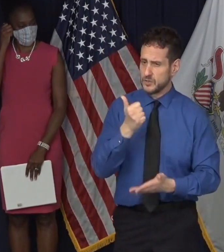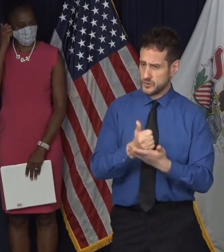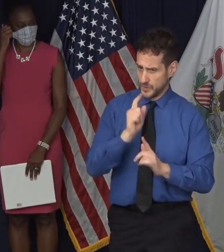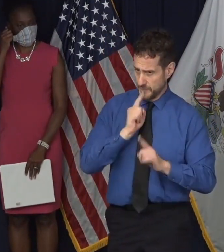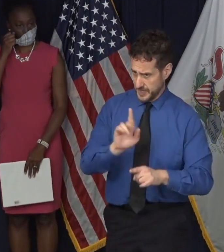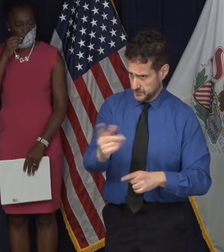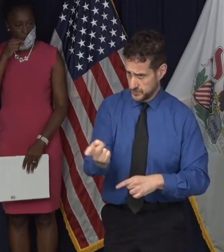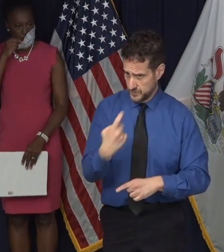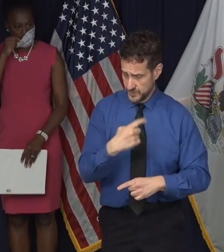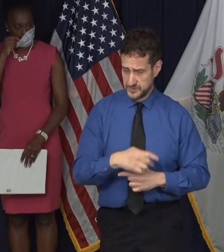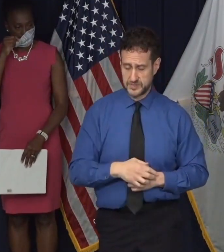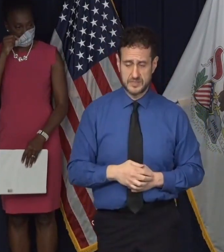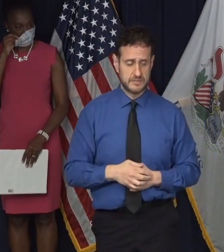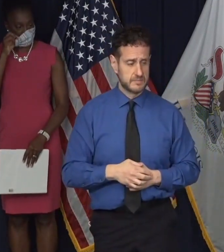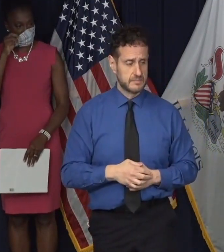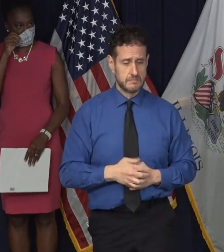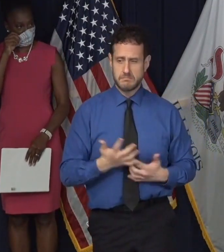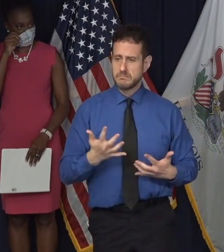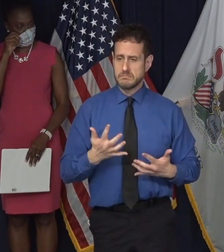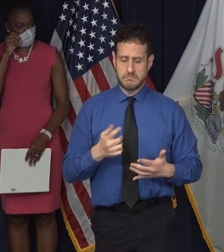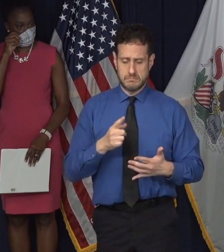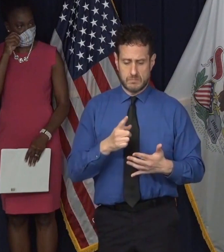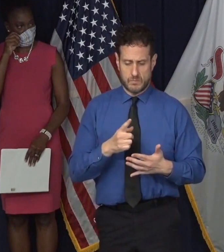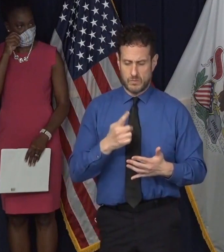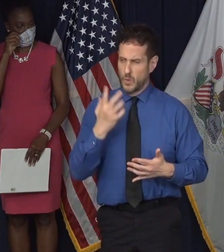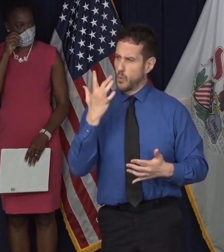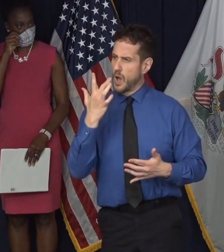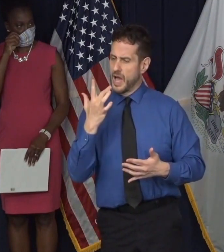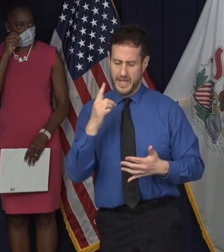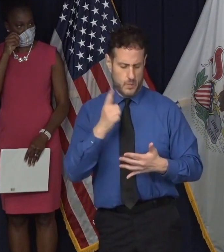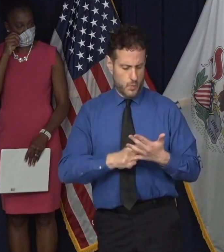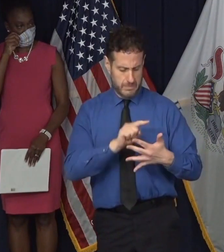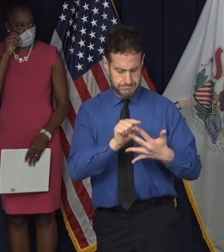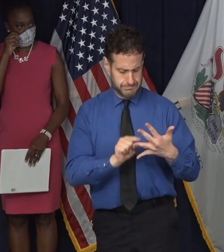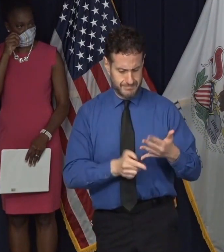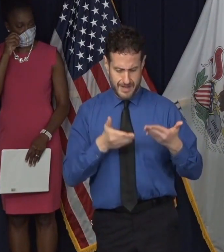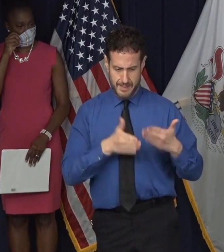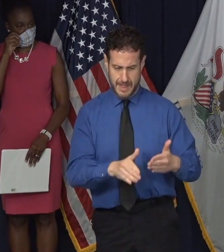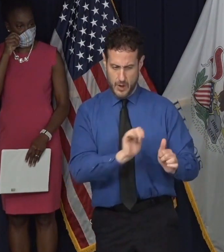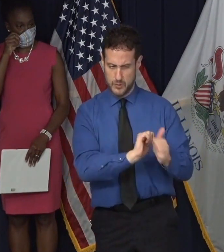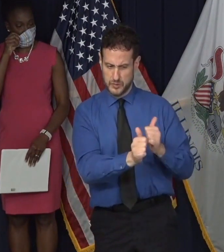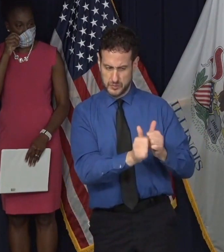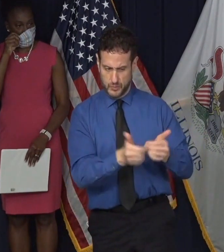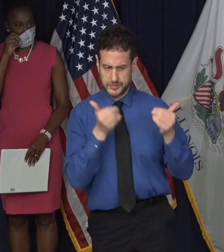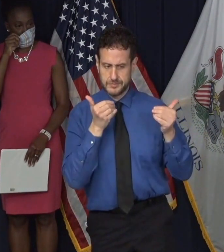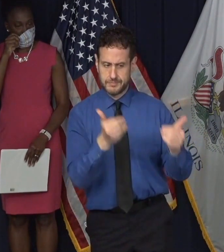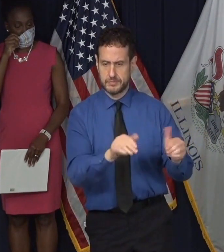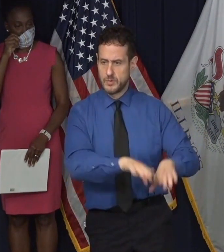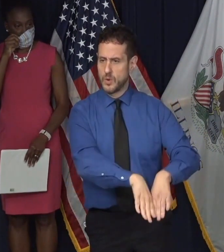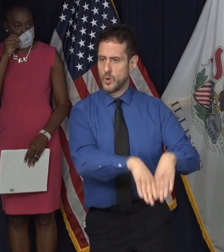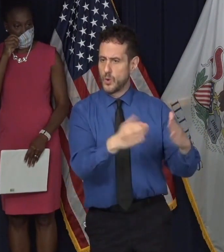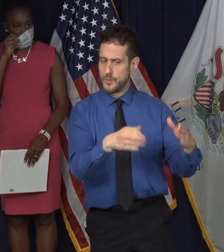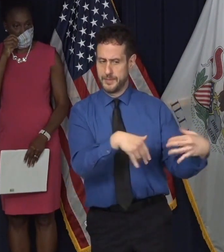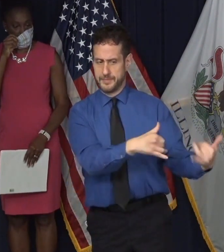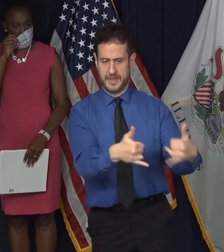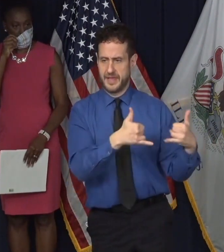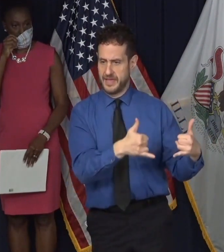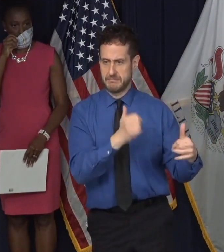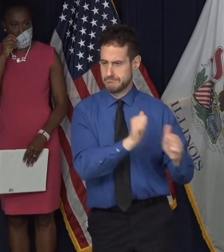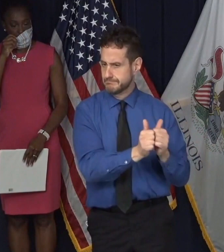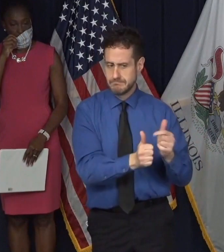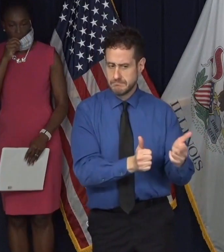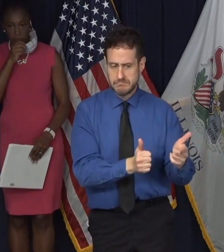answer the question, you know, what are the factors that might lead one to allow a sport to be played in a competitive